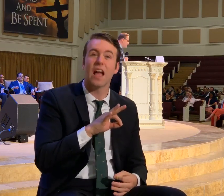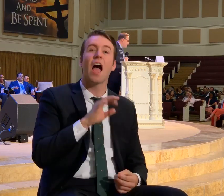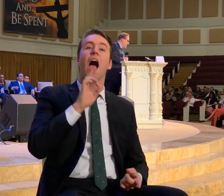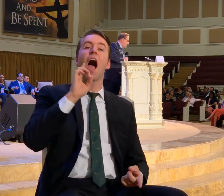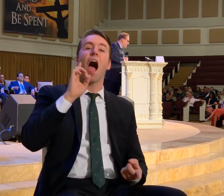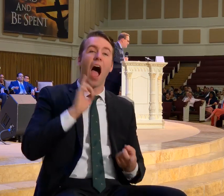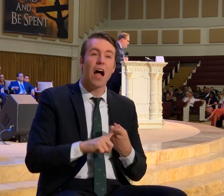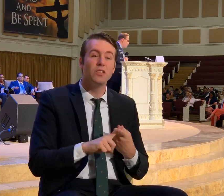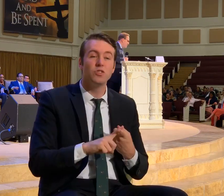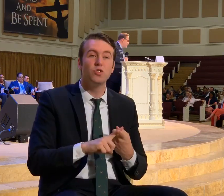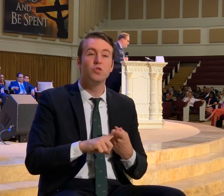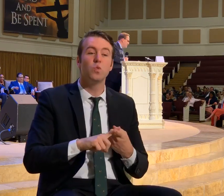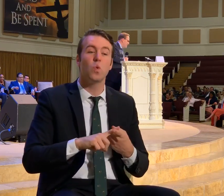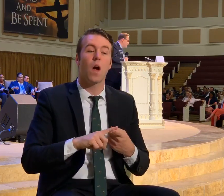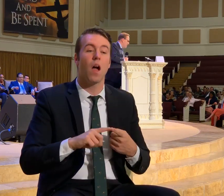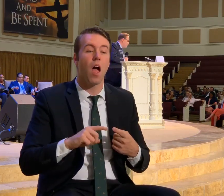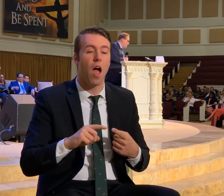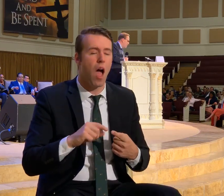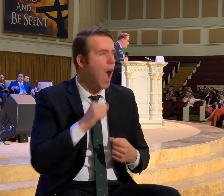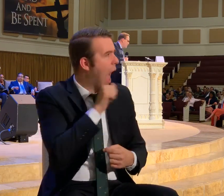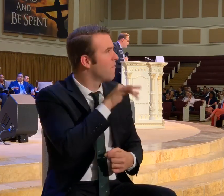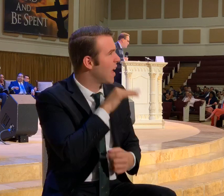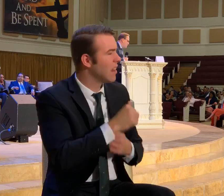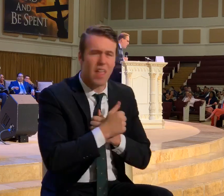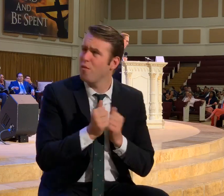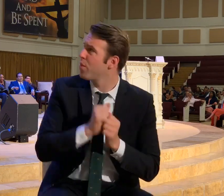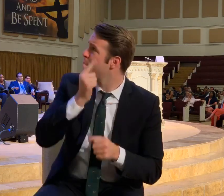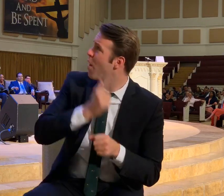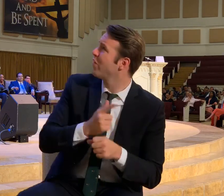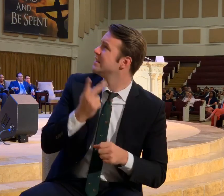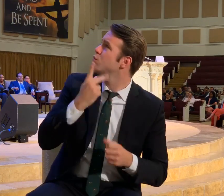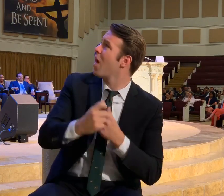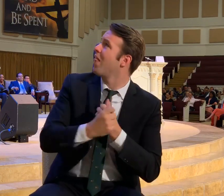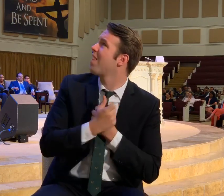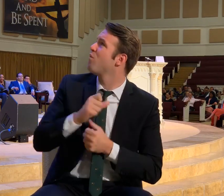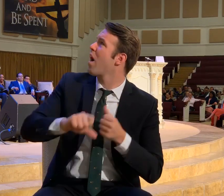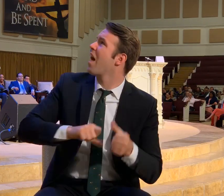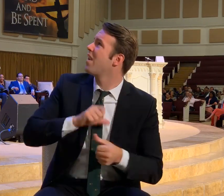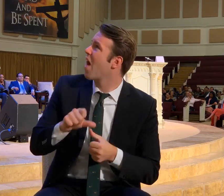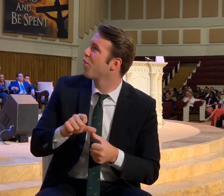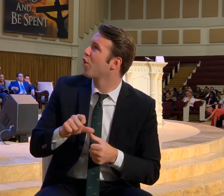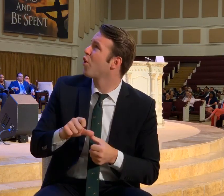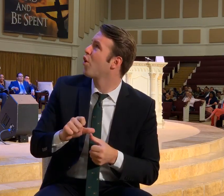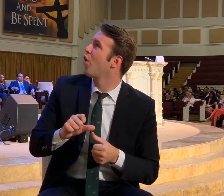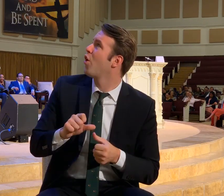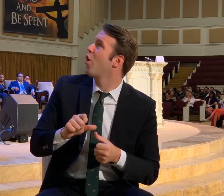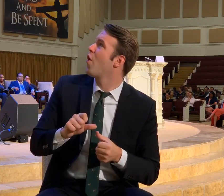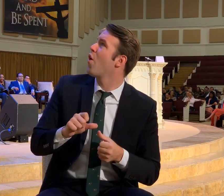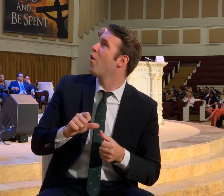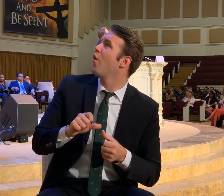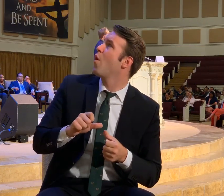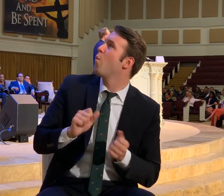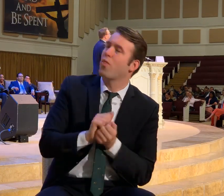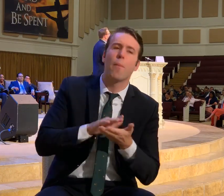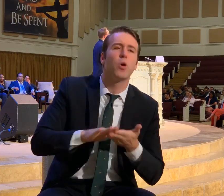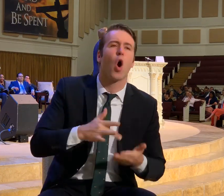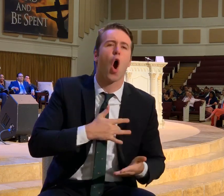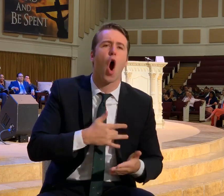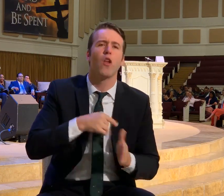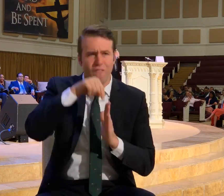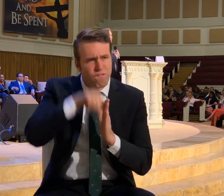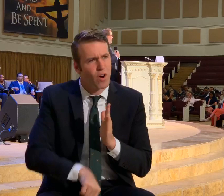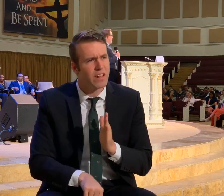Unto unfeigned love of the brethren. See that you love one another with a pure heart. Fervently. So when you're. When you're in.